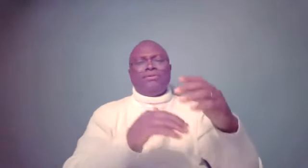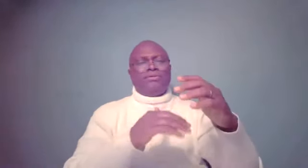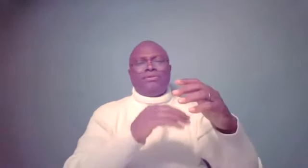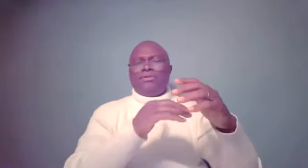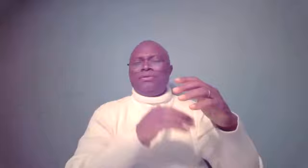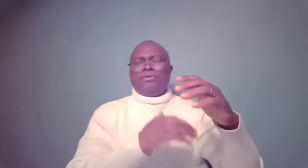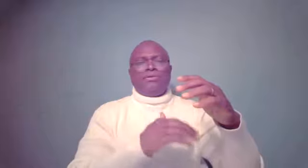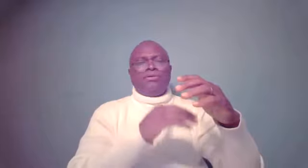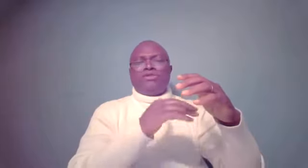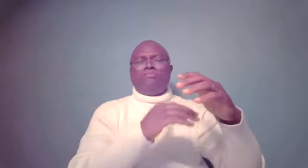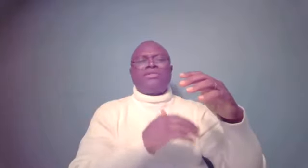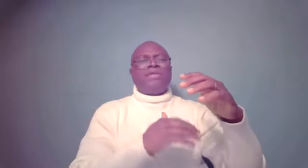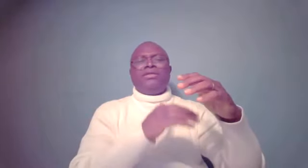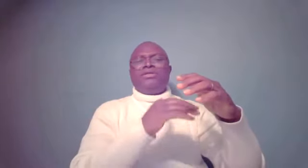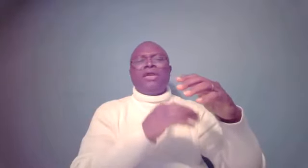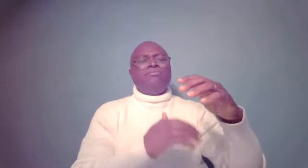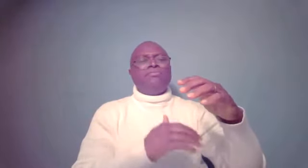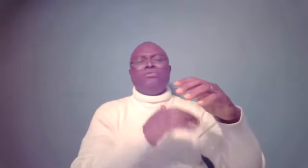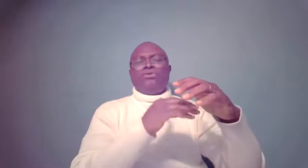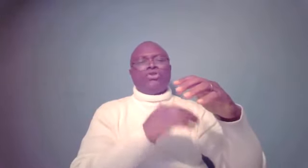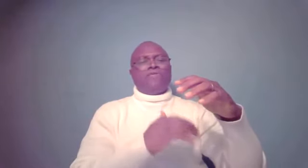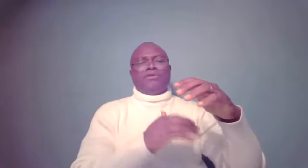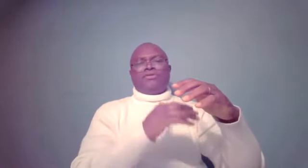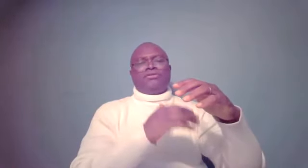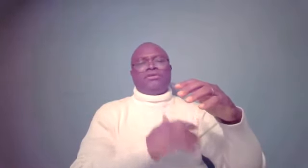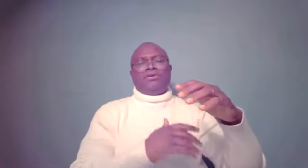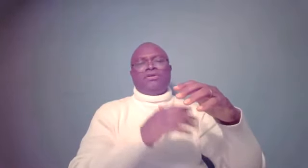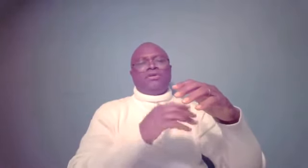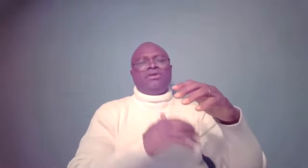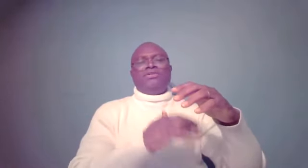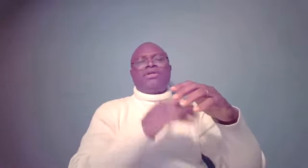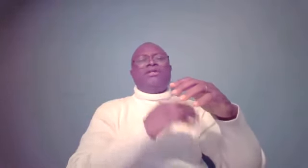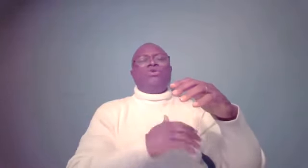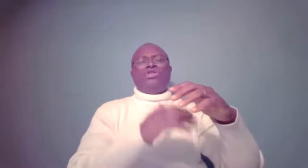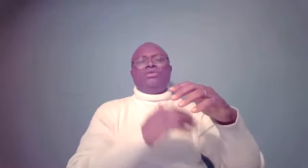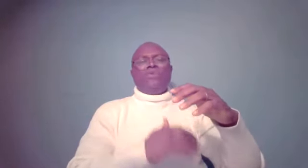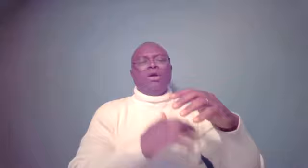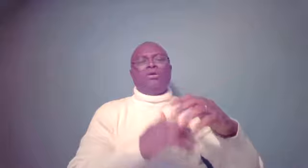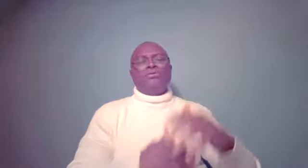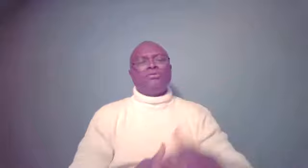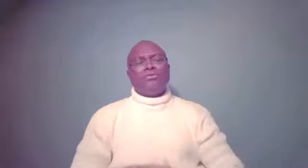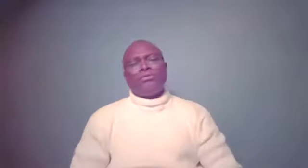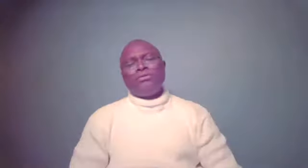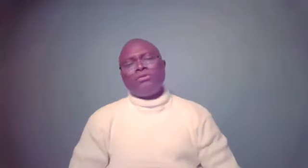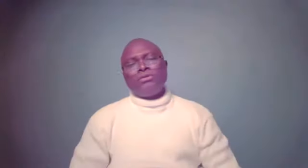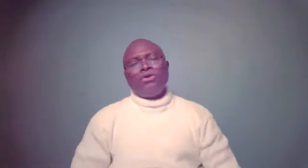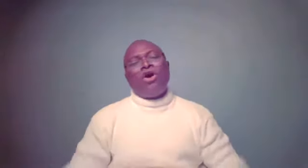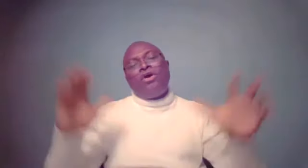Then his personality came to the surface. He started negotiating with God. God,